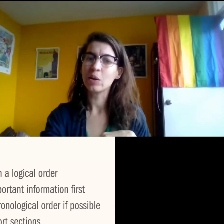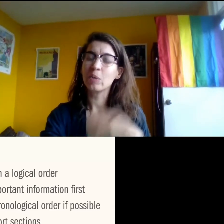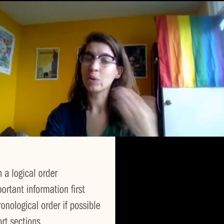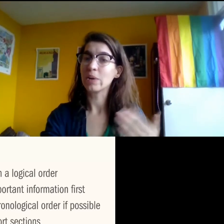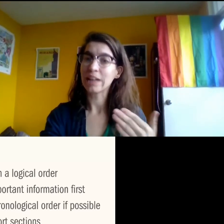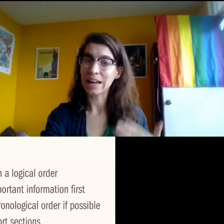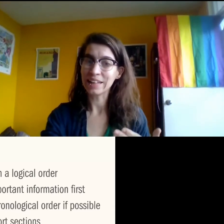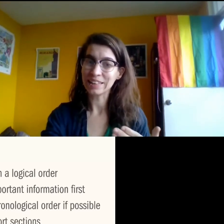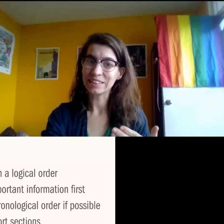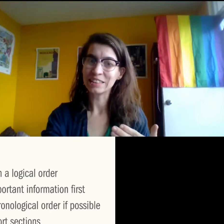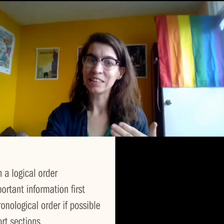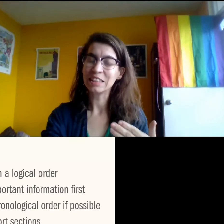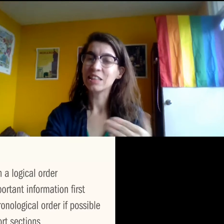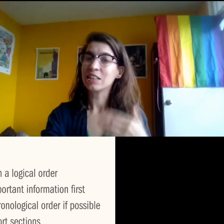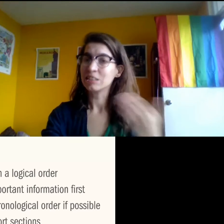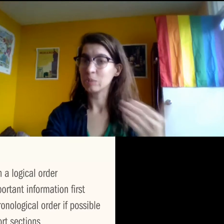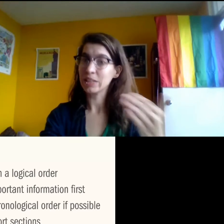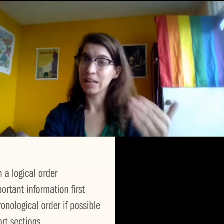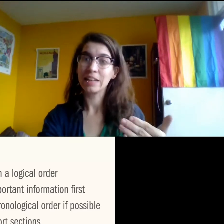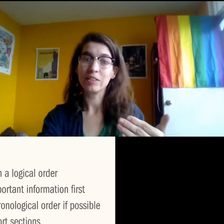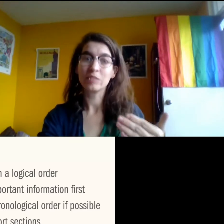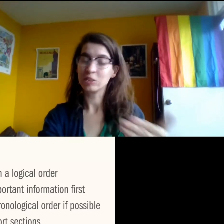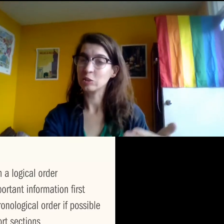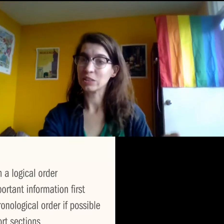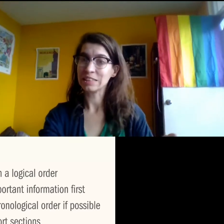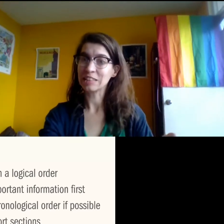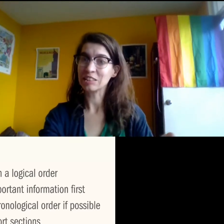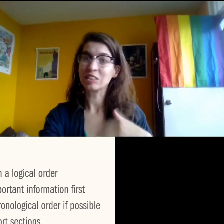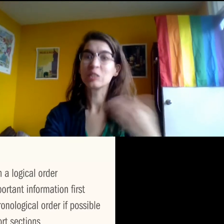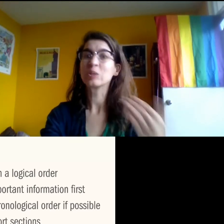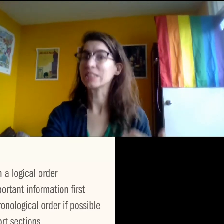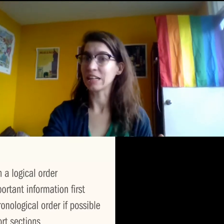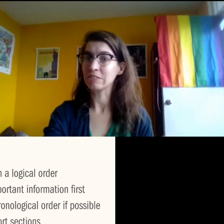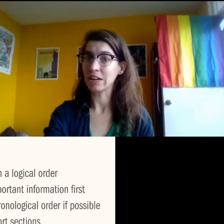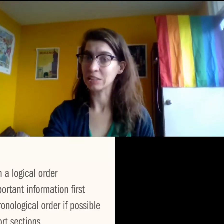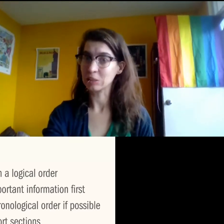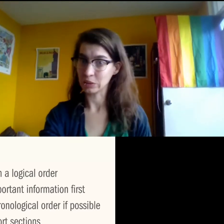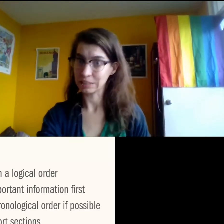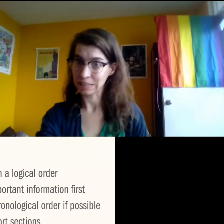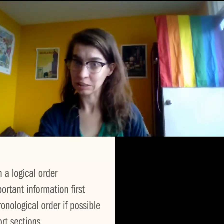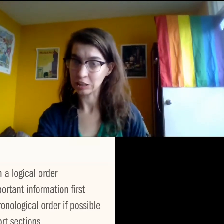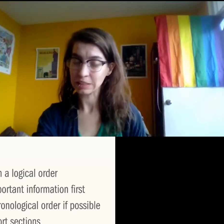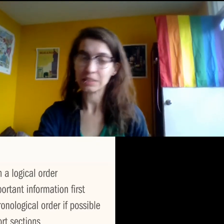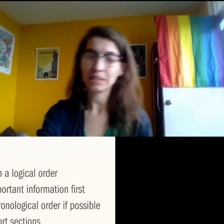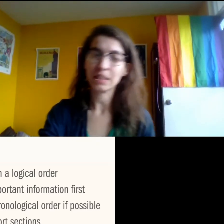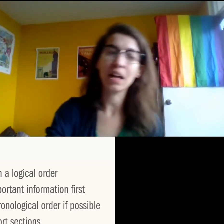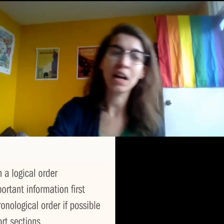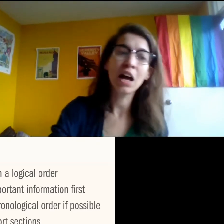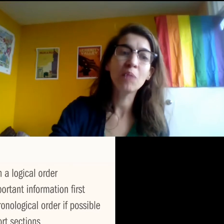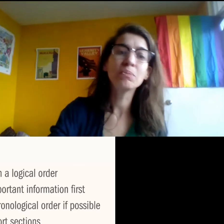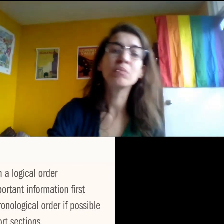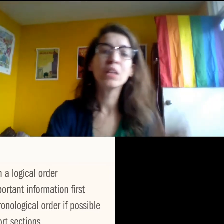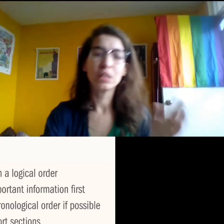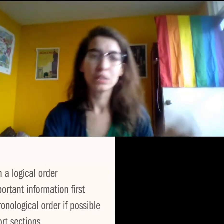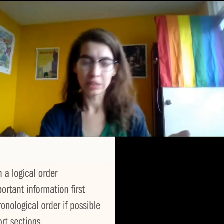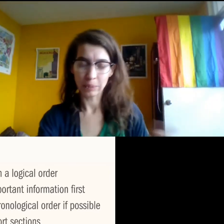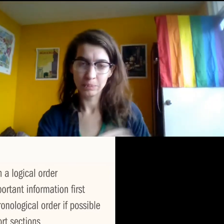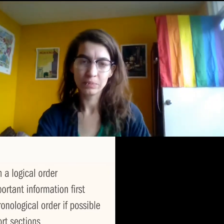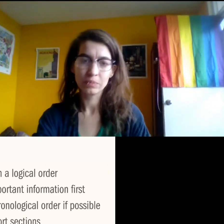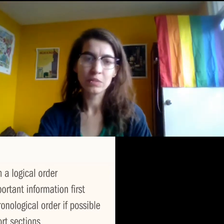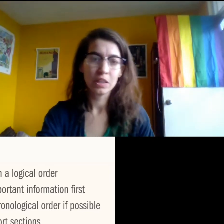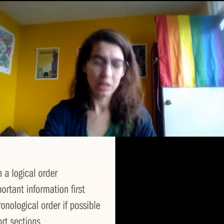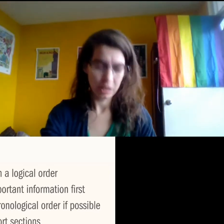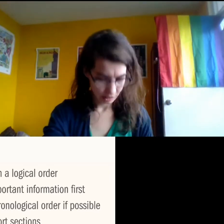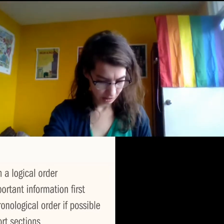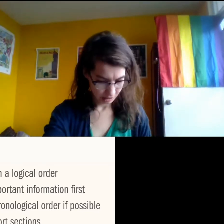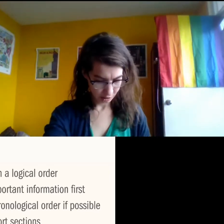we want headings to be ahead of the short sections to identify the short section. Um, so,